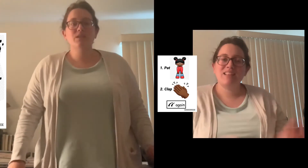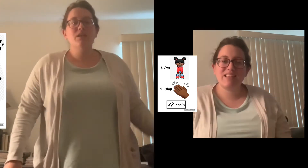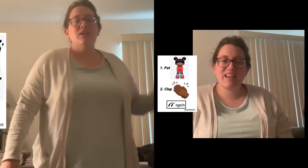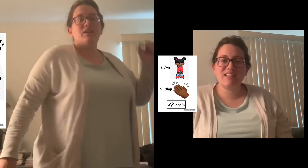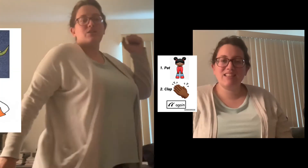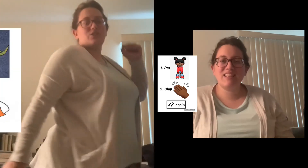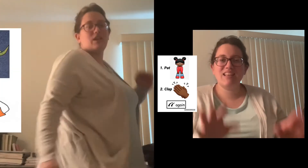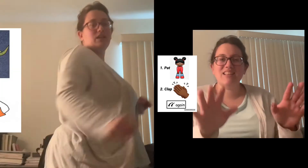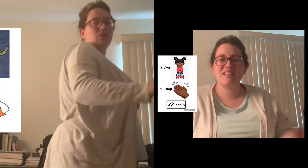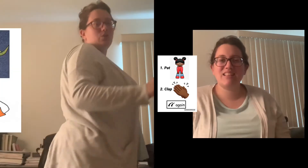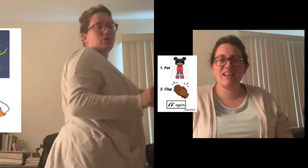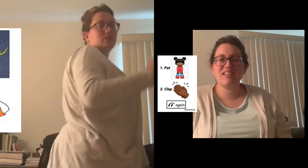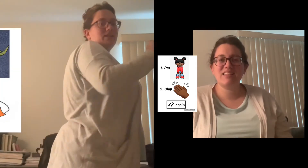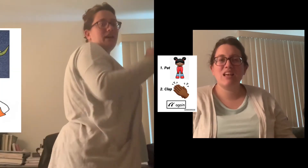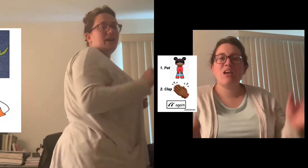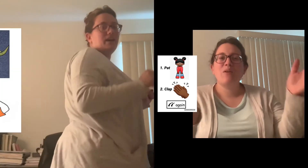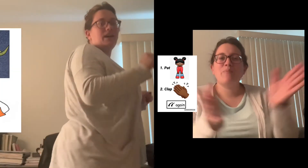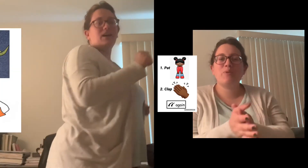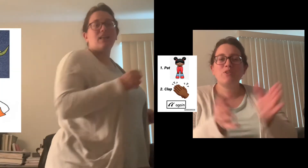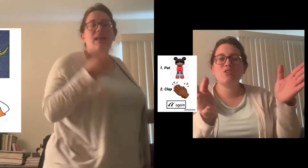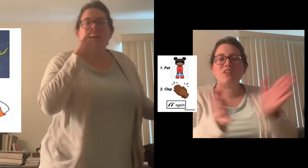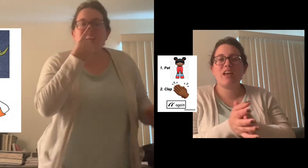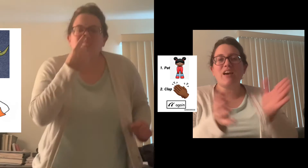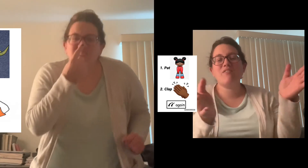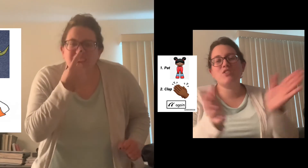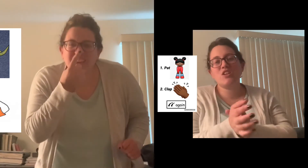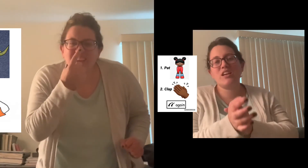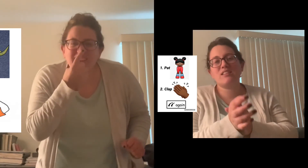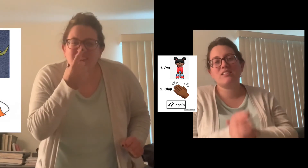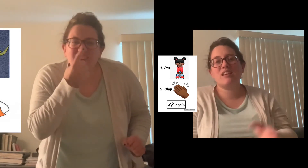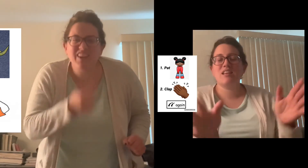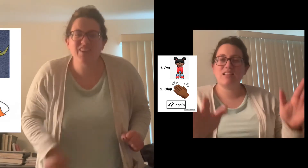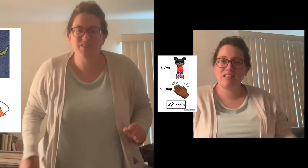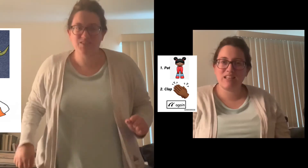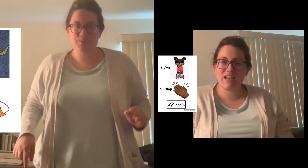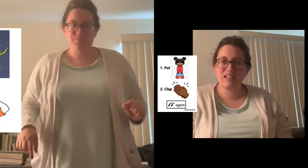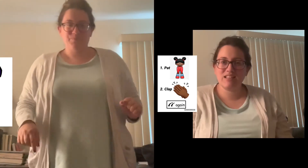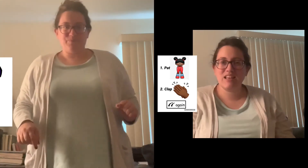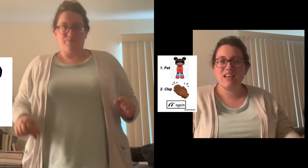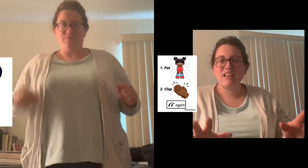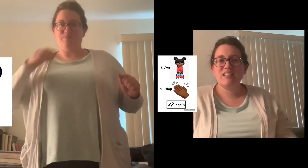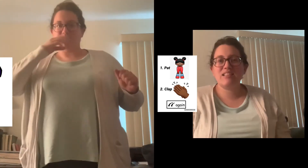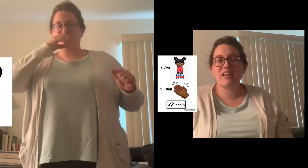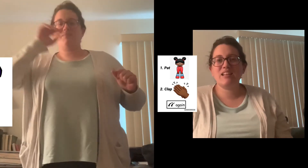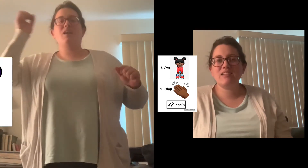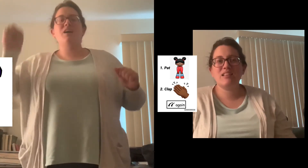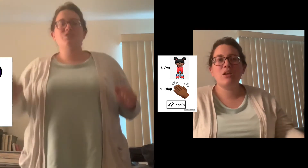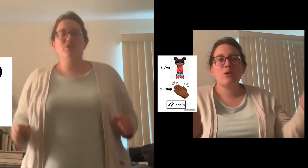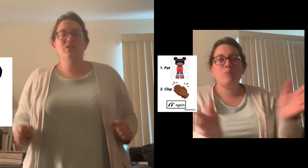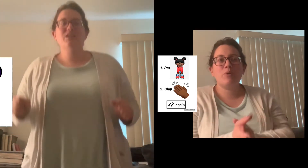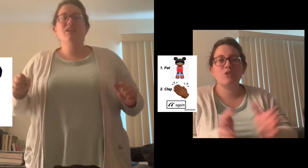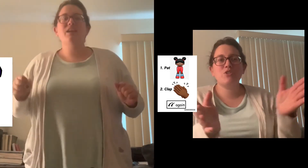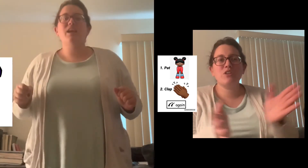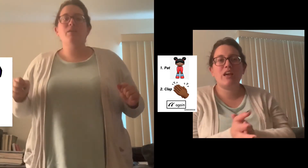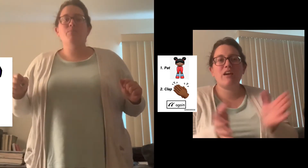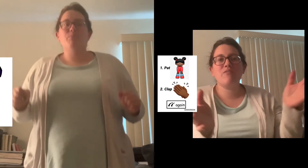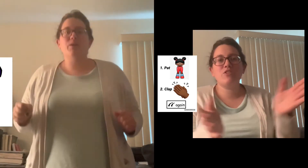shake your tail and wings wiggle your nose. A turkey named Bert